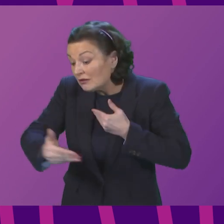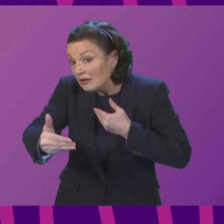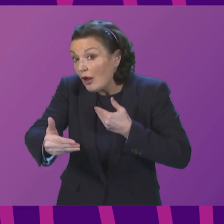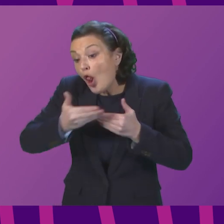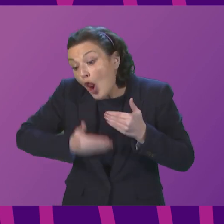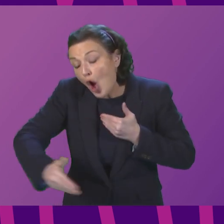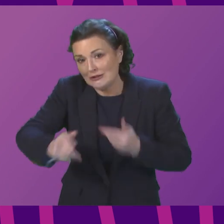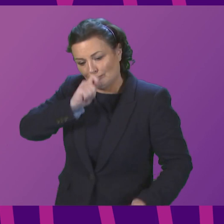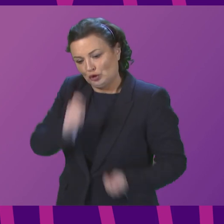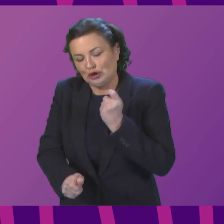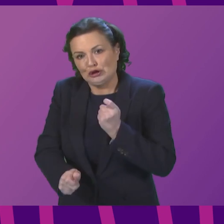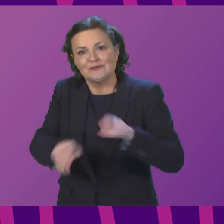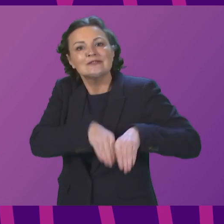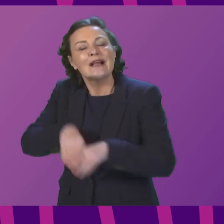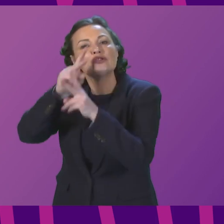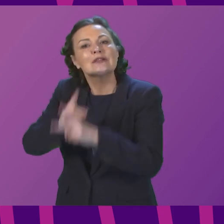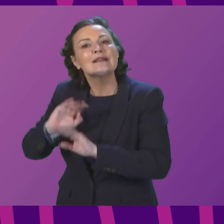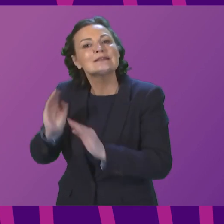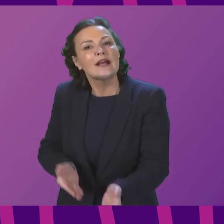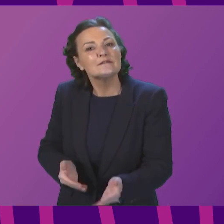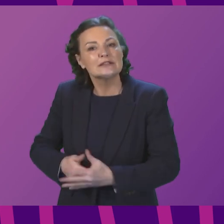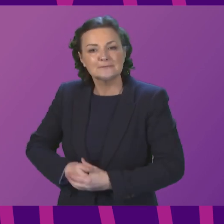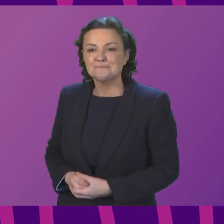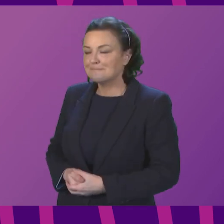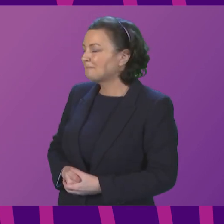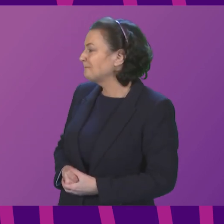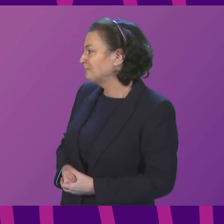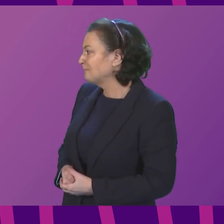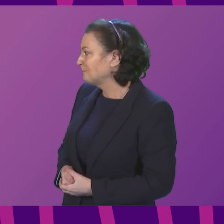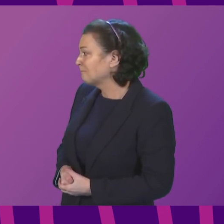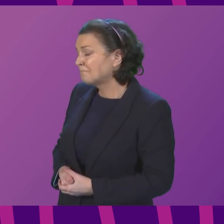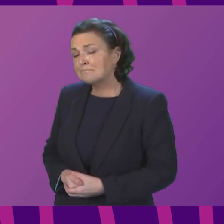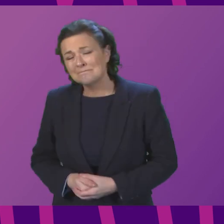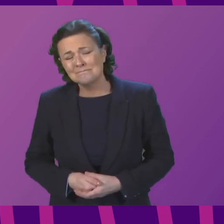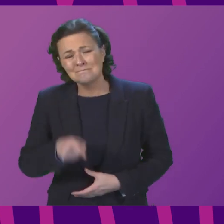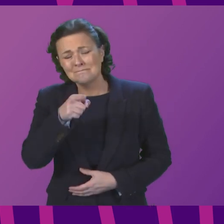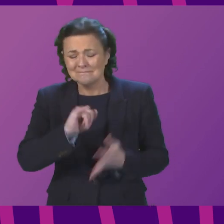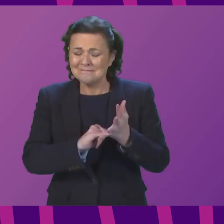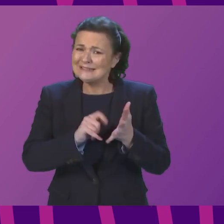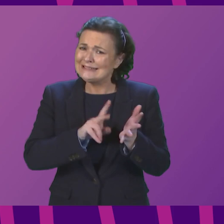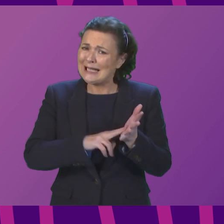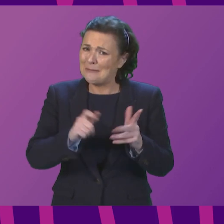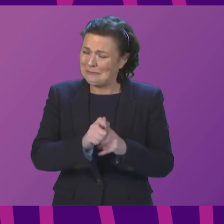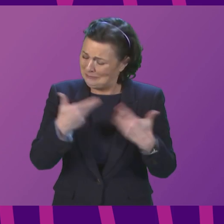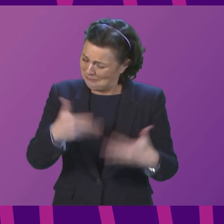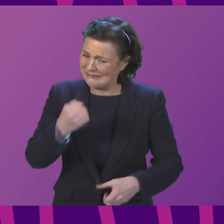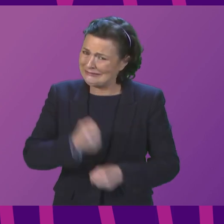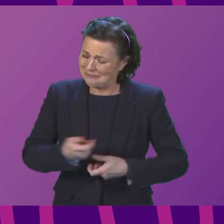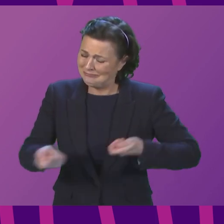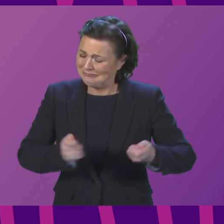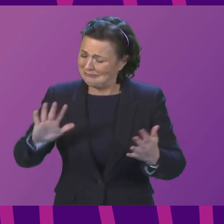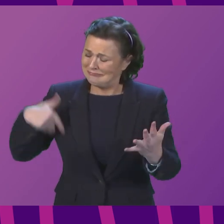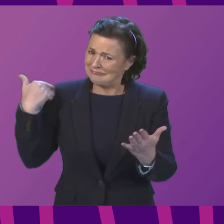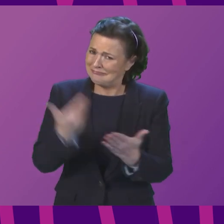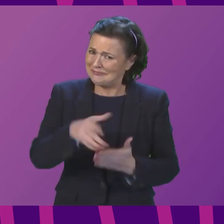Anna Sarwar. The SNP has in government for 15 years. There is no one else to blame. A social care sector